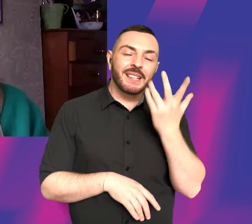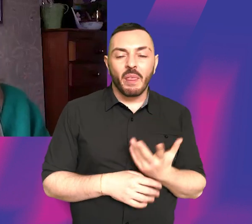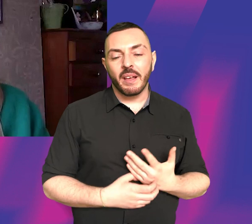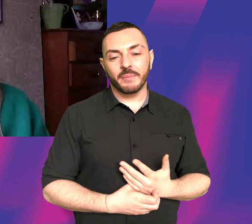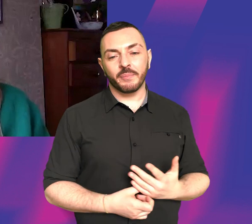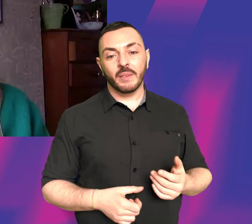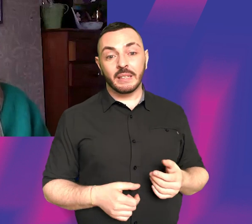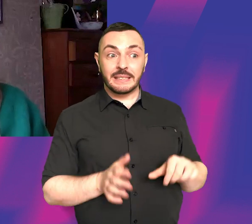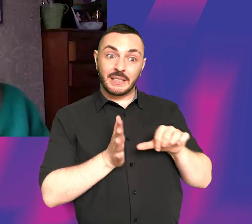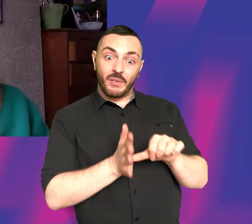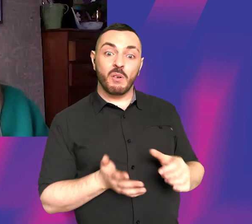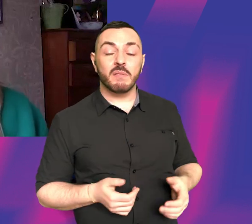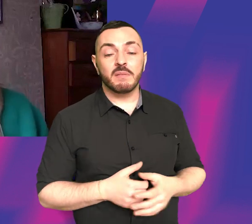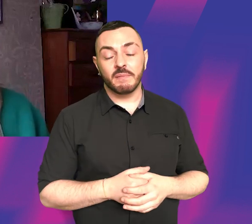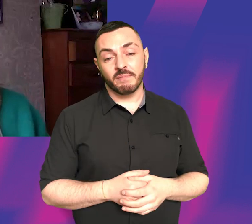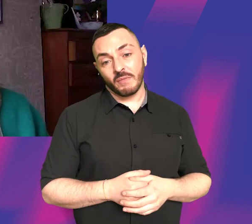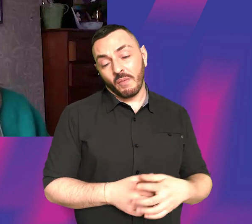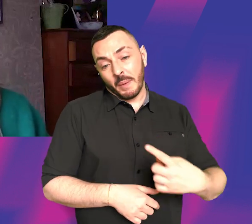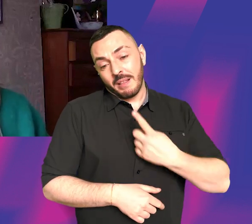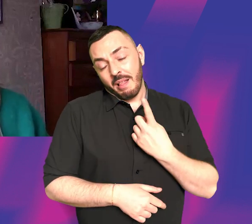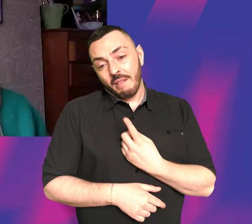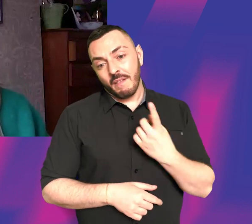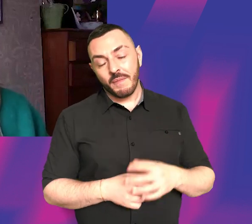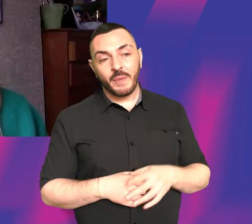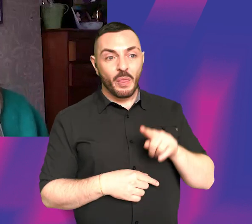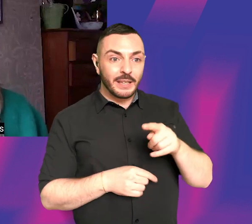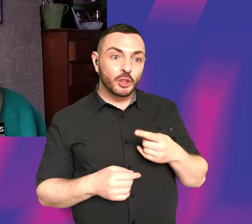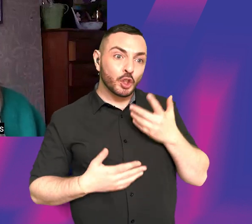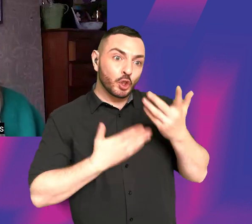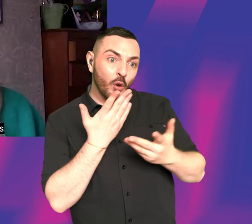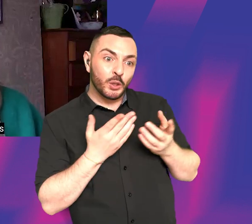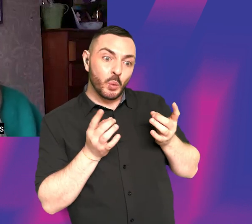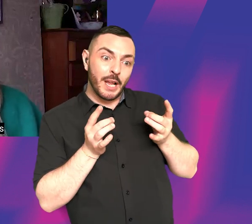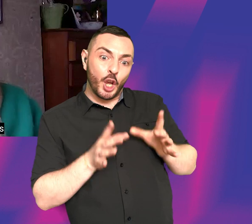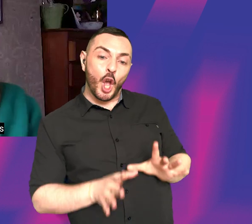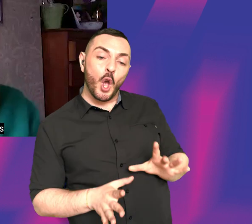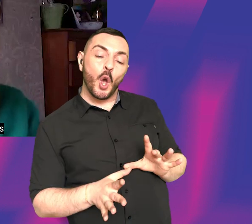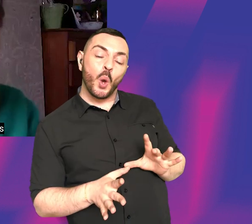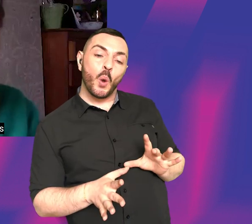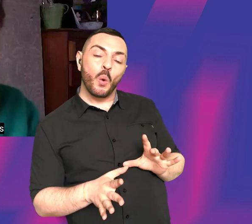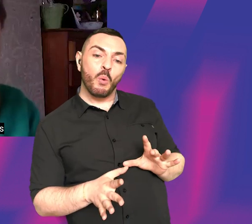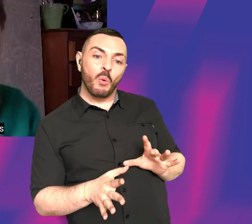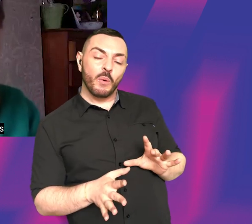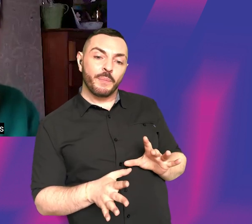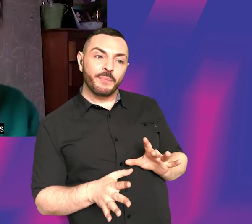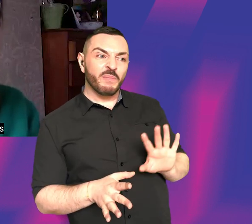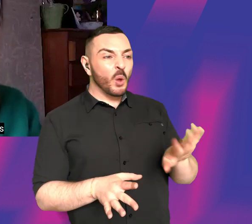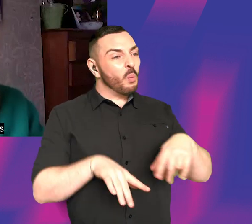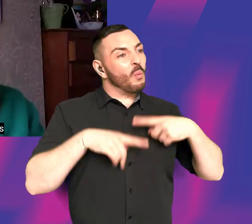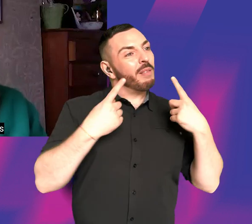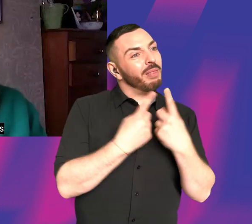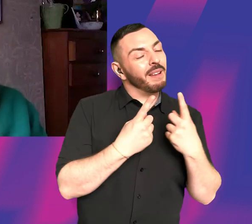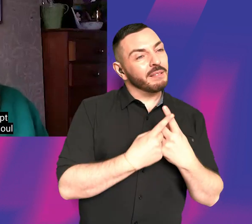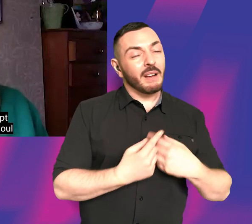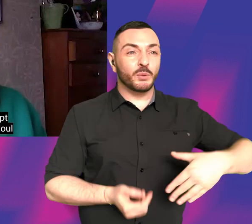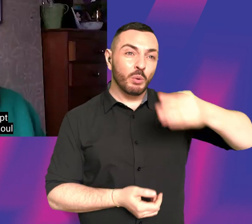that's hard. But it was difficult for me to let that story go. And I think one thing I would say that I've really had to learn